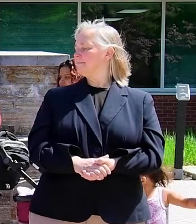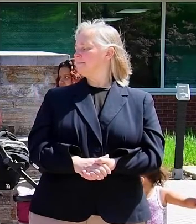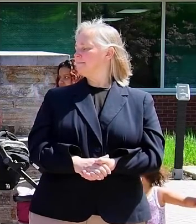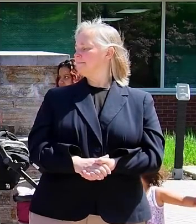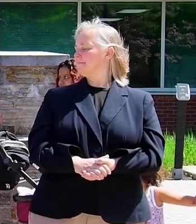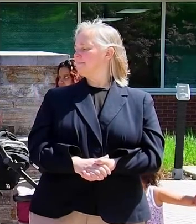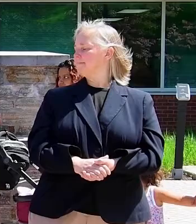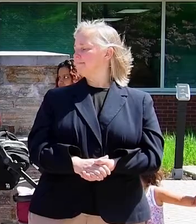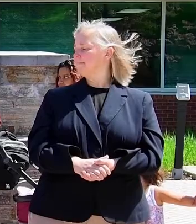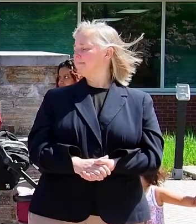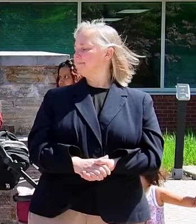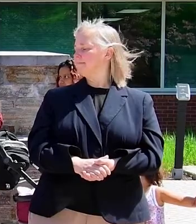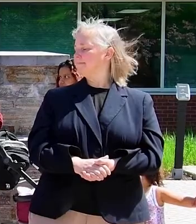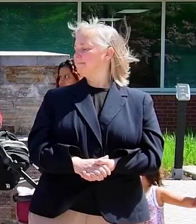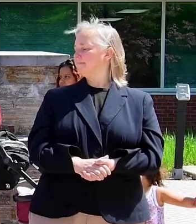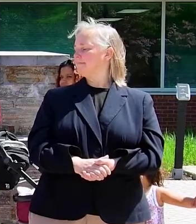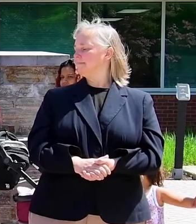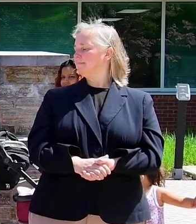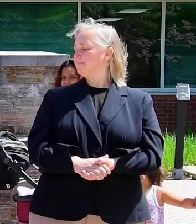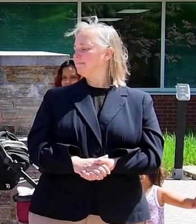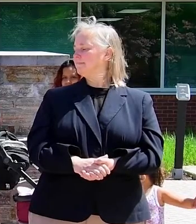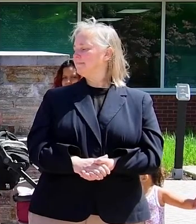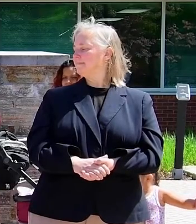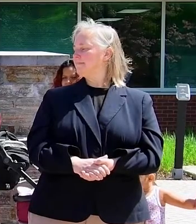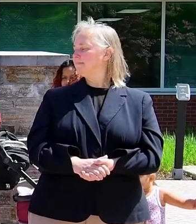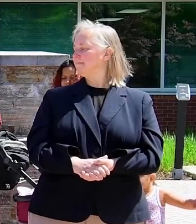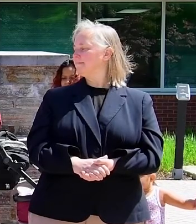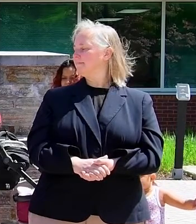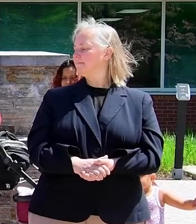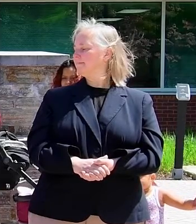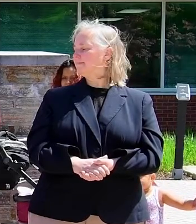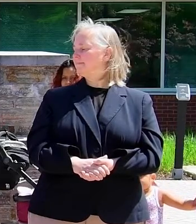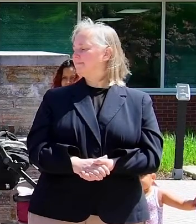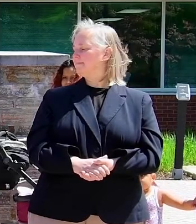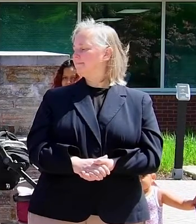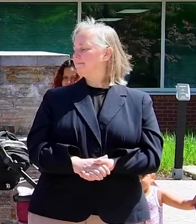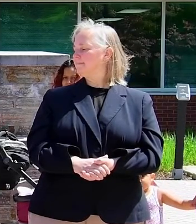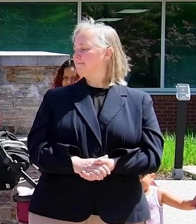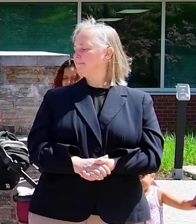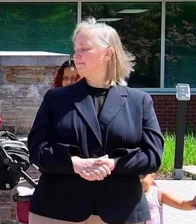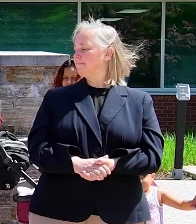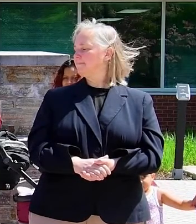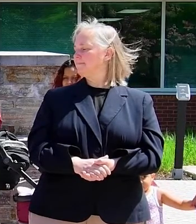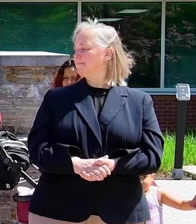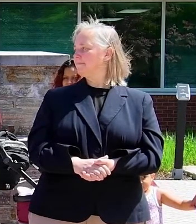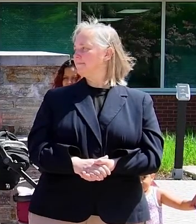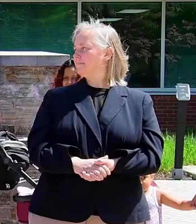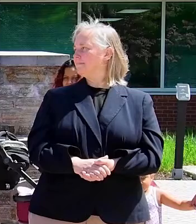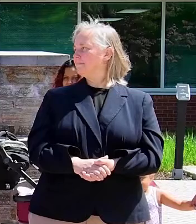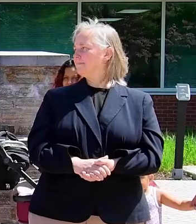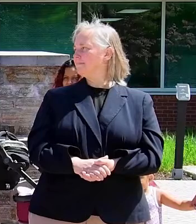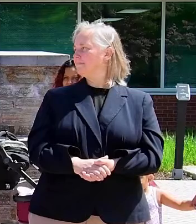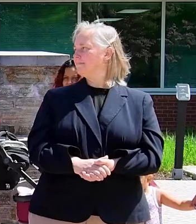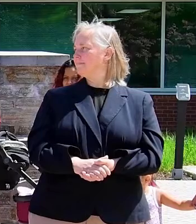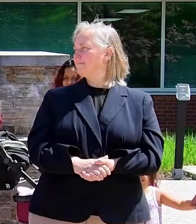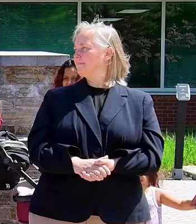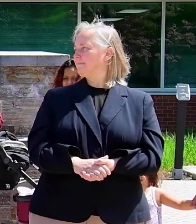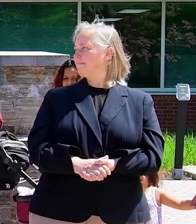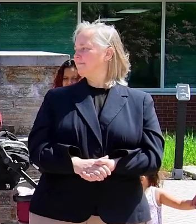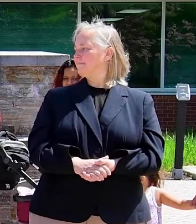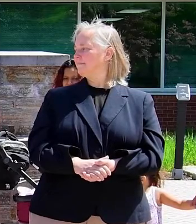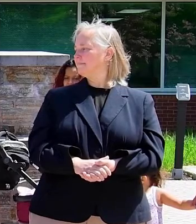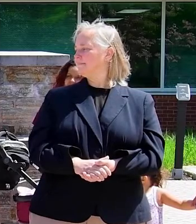medical care that I needed. I can imagine being diagnosed and having to to get to